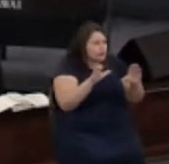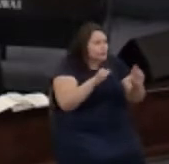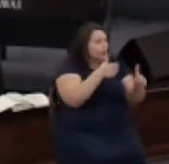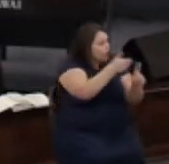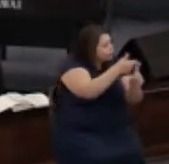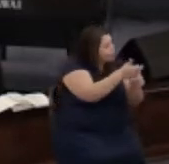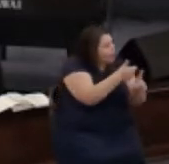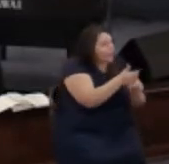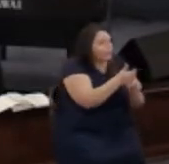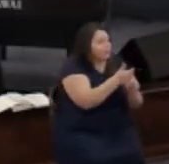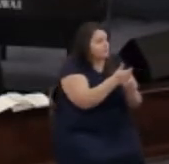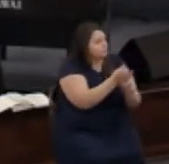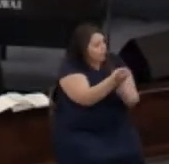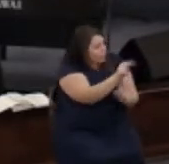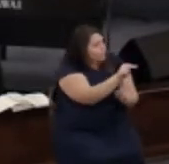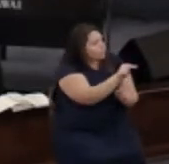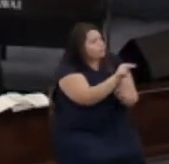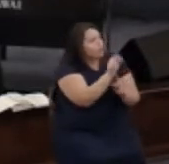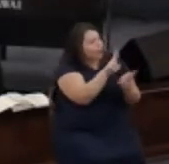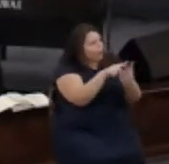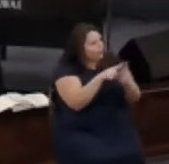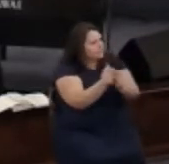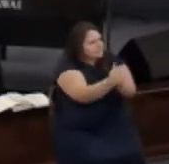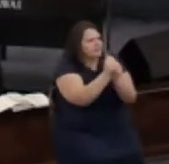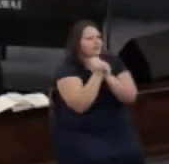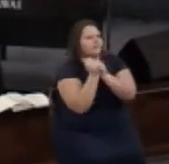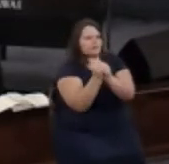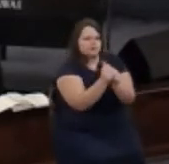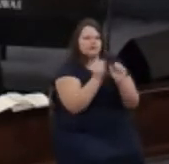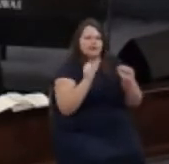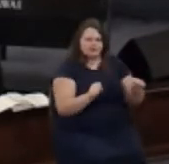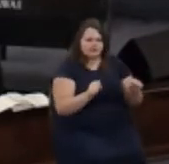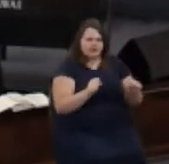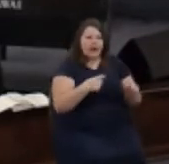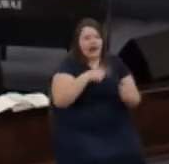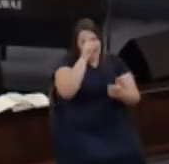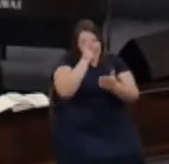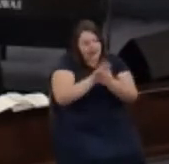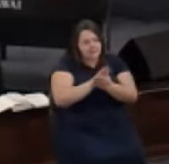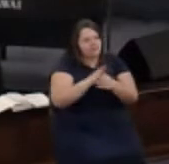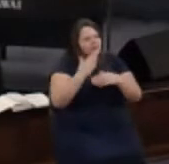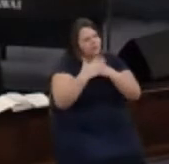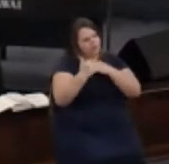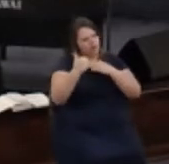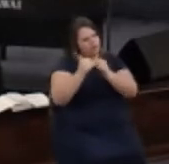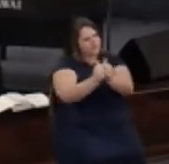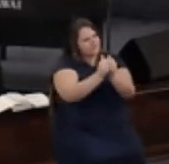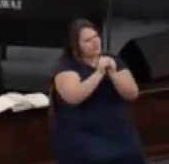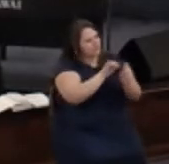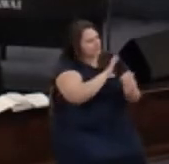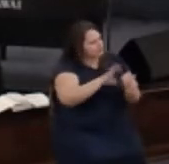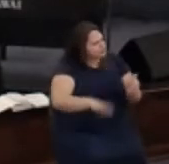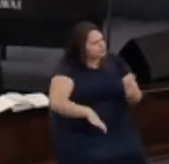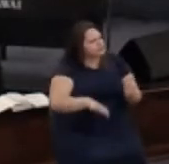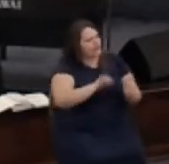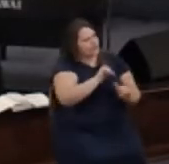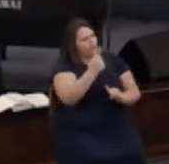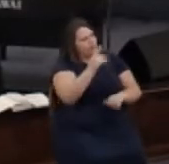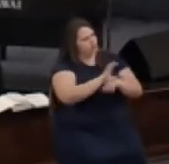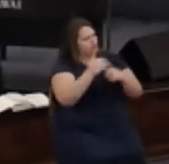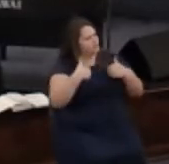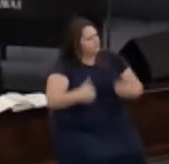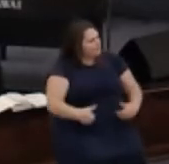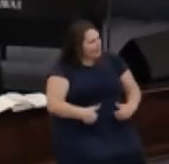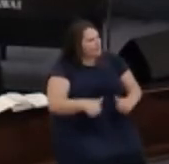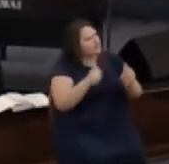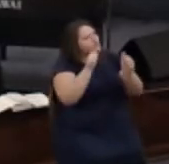own and we can do this together I believe we're called to be together as Christians as a church body and to